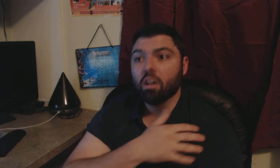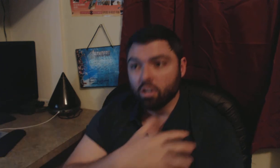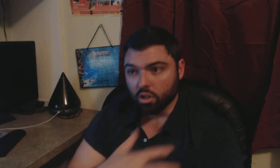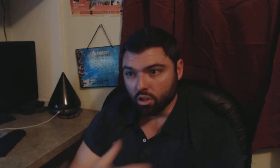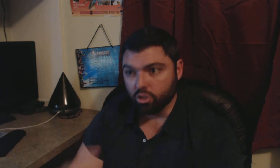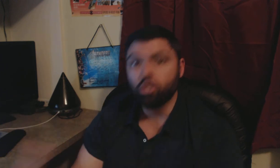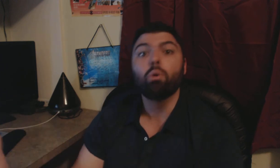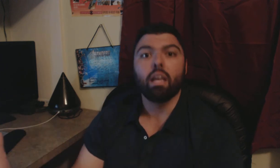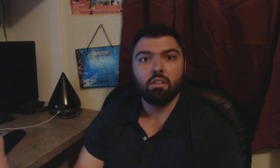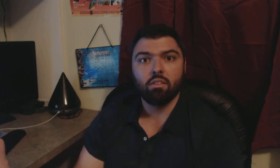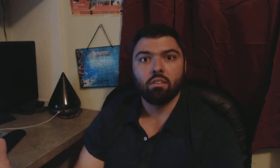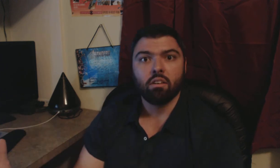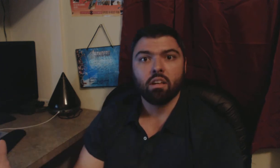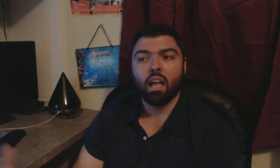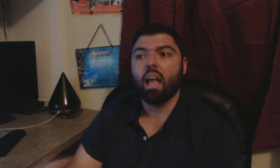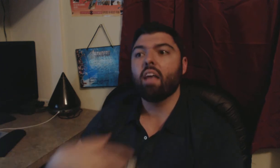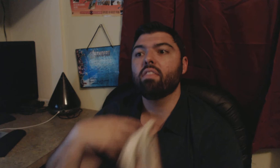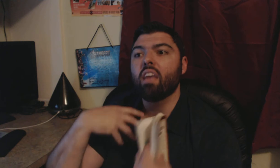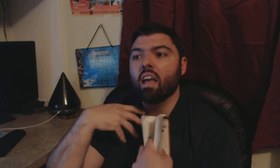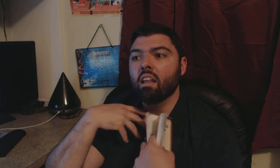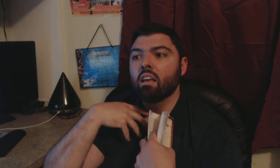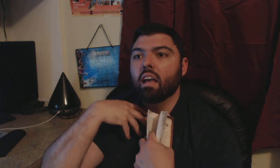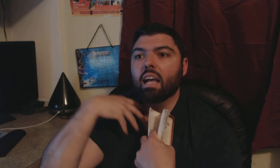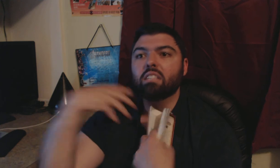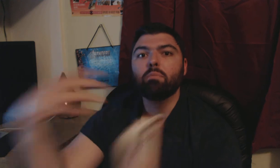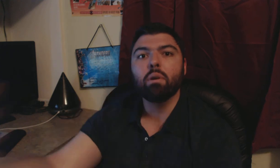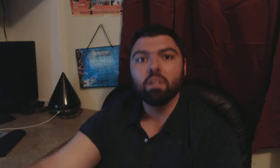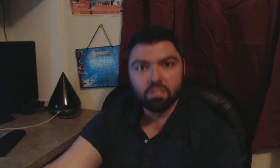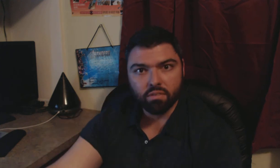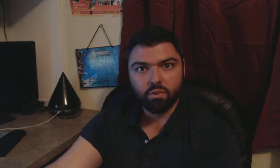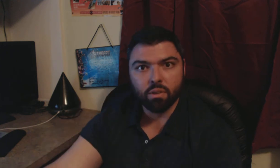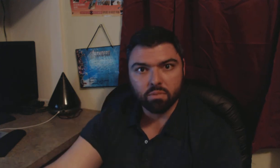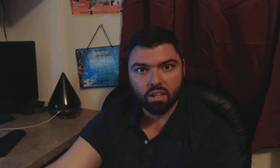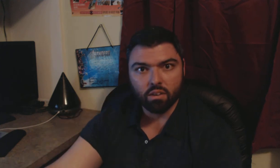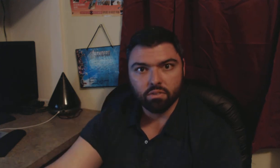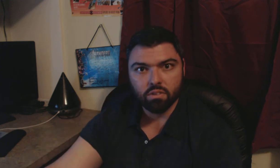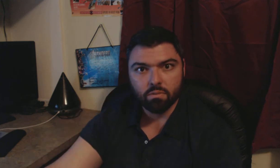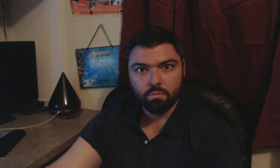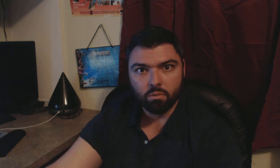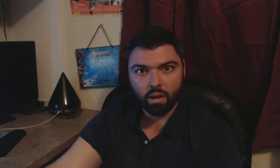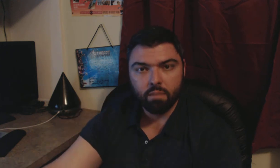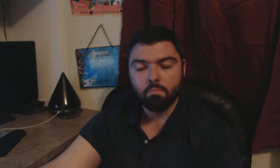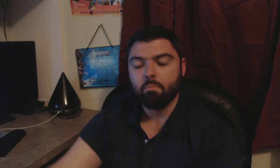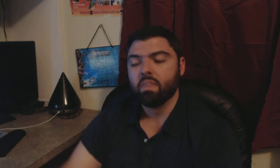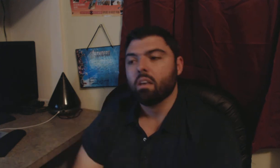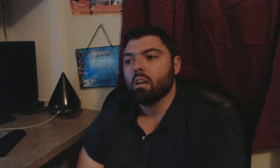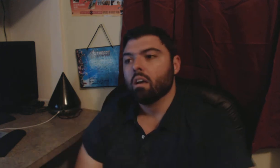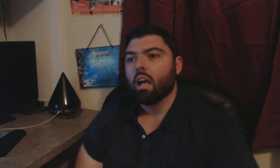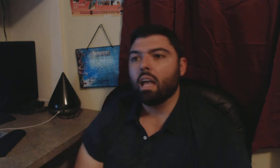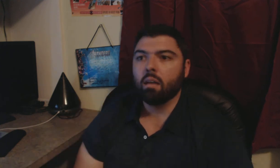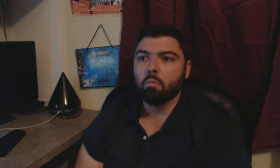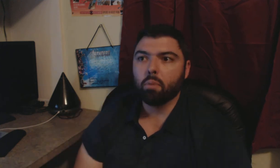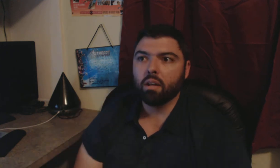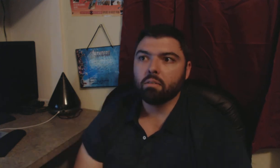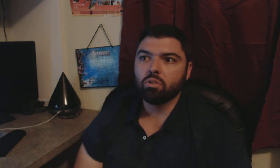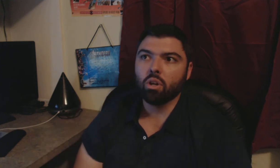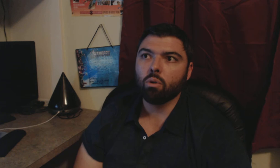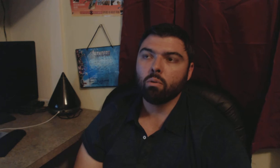do it and then experience it for themselves right and but so